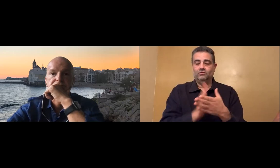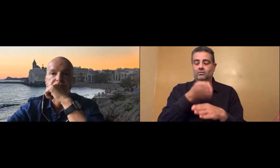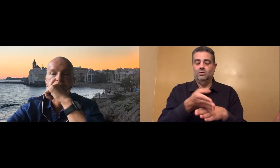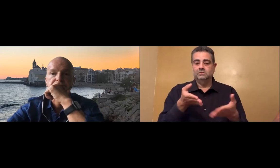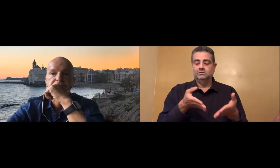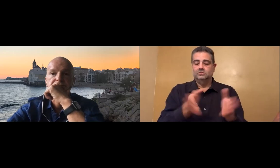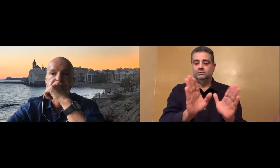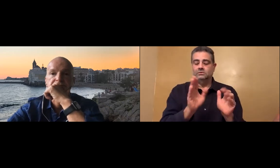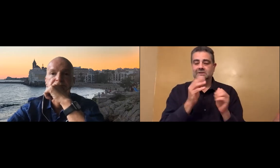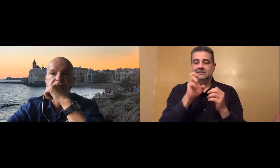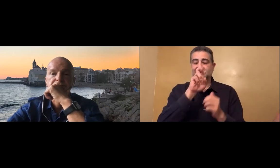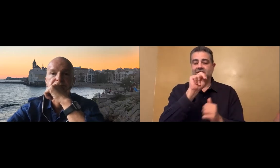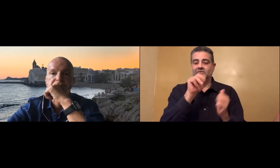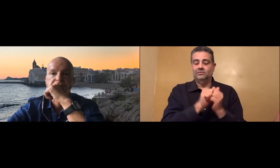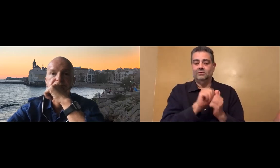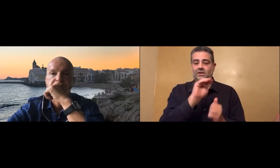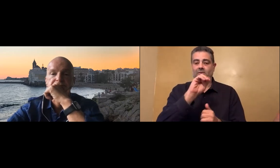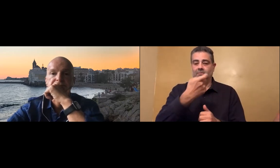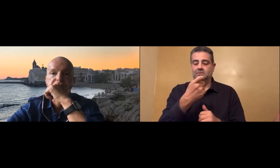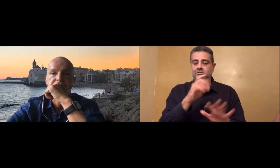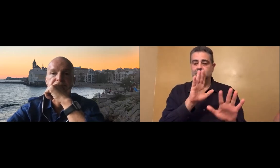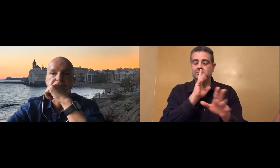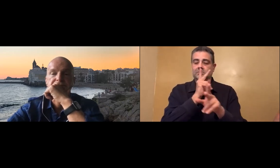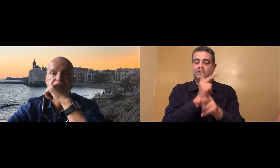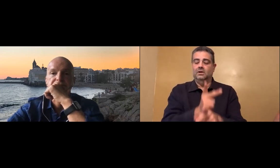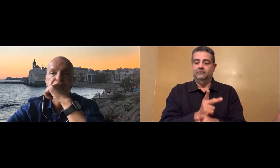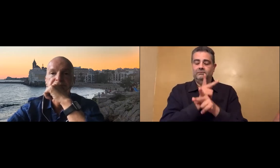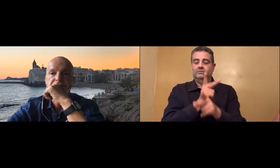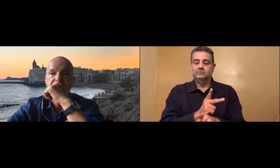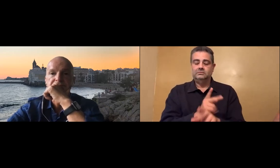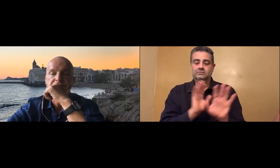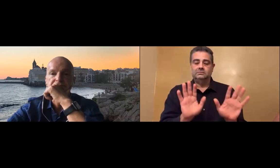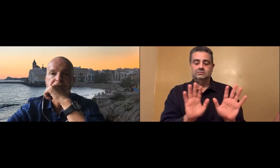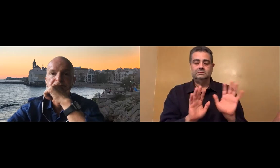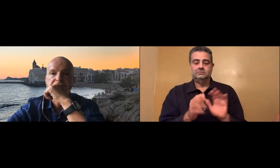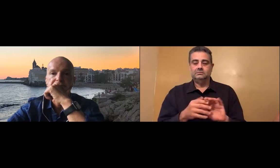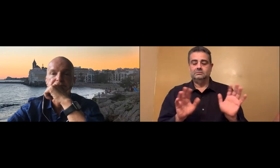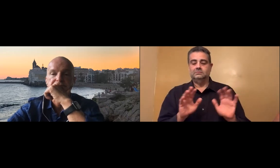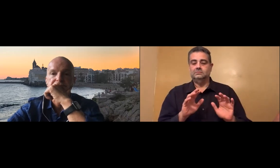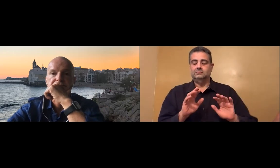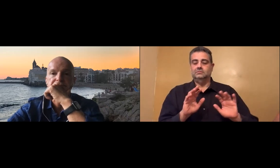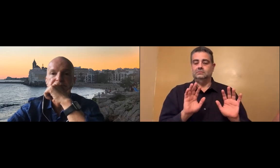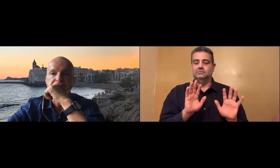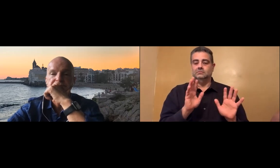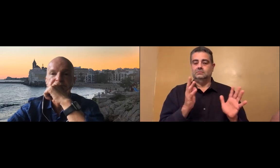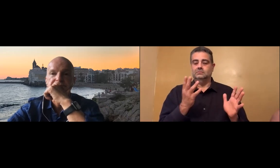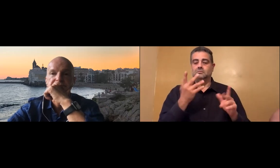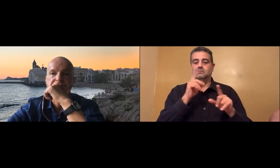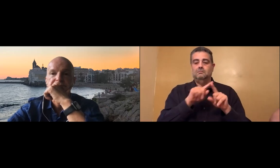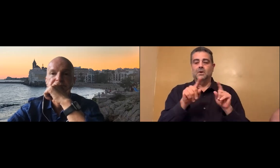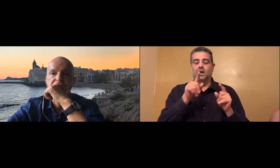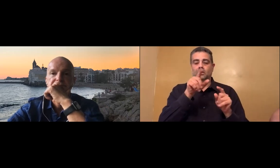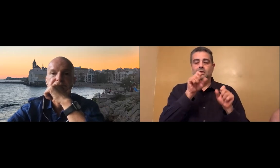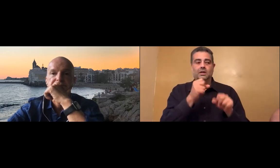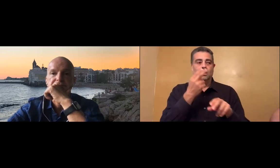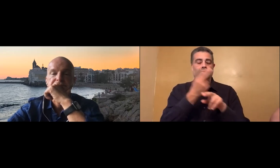I mean, it's not designed for that purpose, so it won't necessarily help you safely cross the street. So you don't want people to to